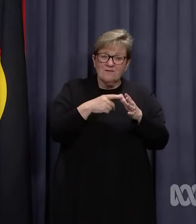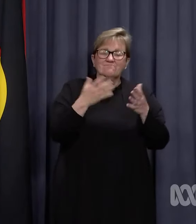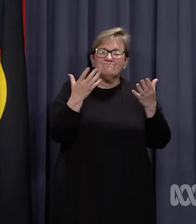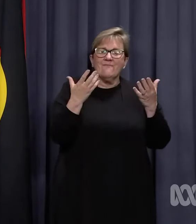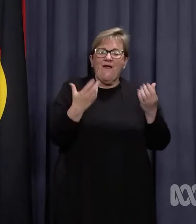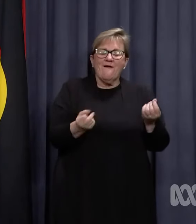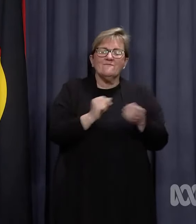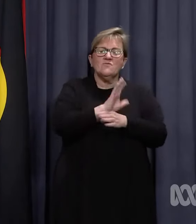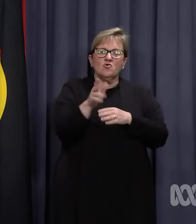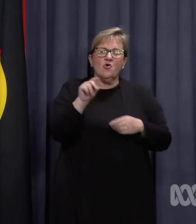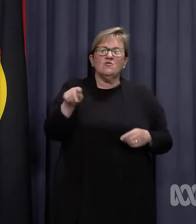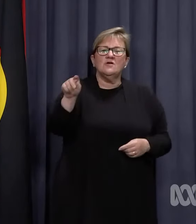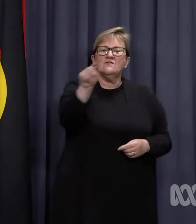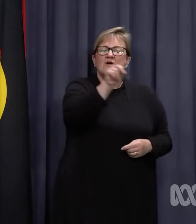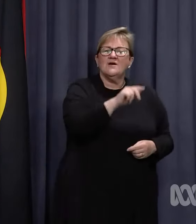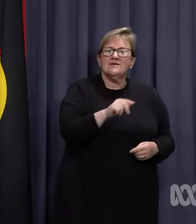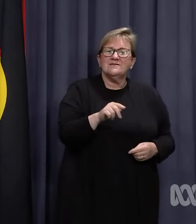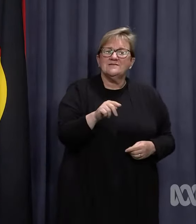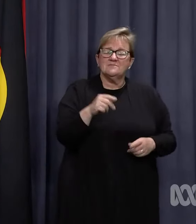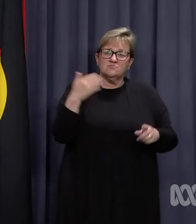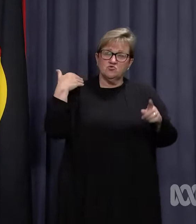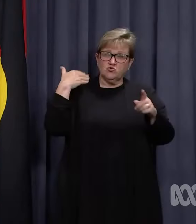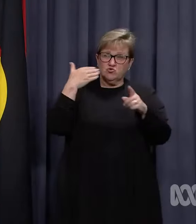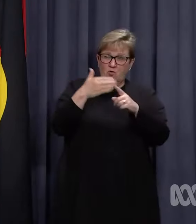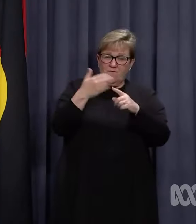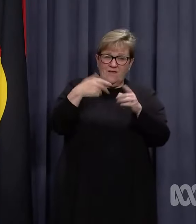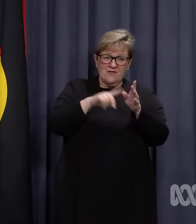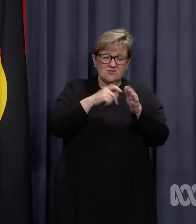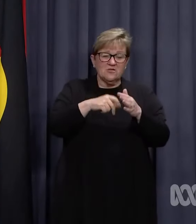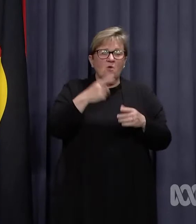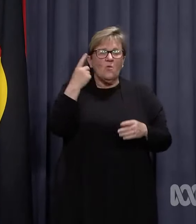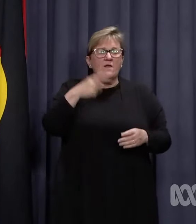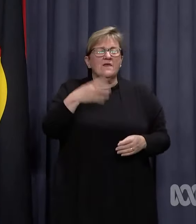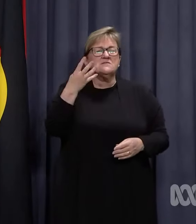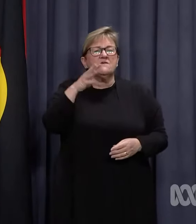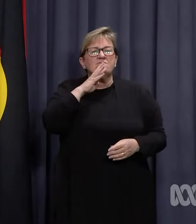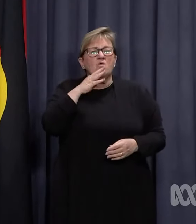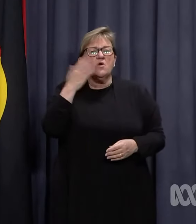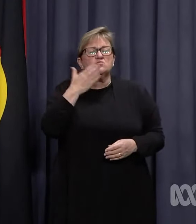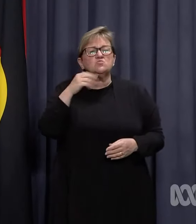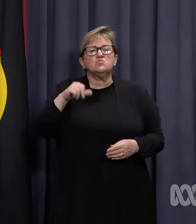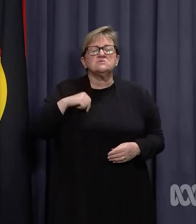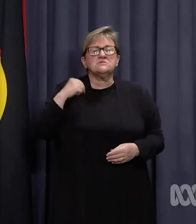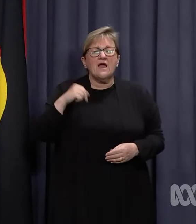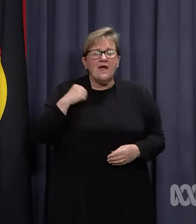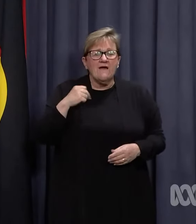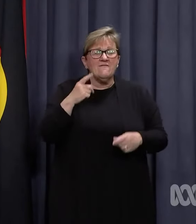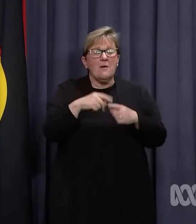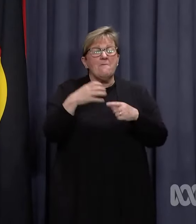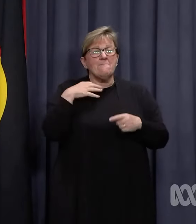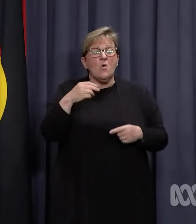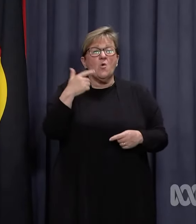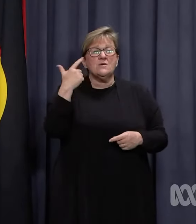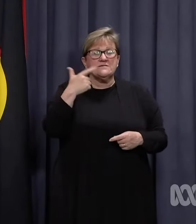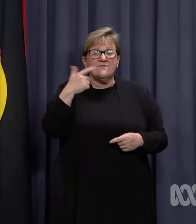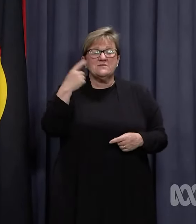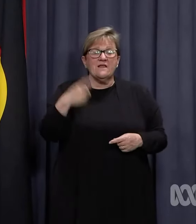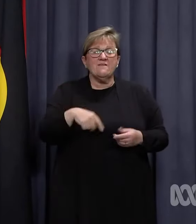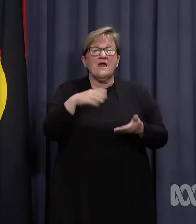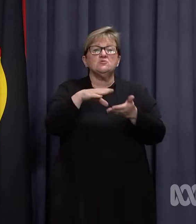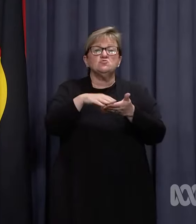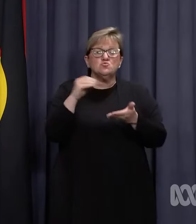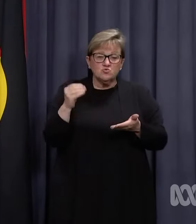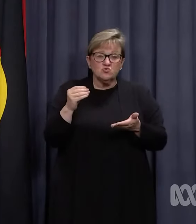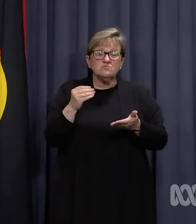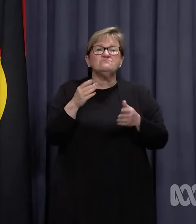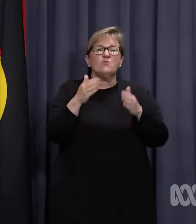dealing with active cases. So far this year, 1,400 school staff and more than 17,000 students